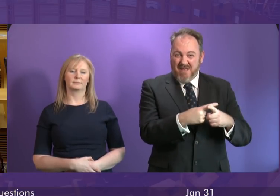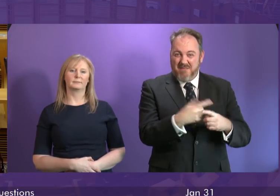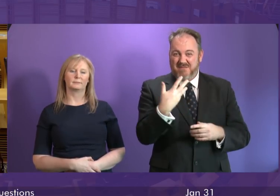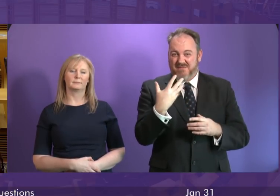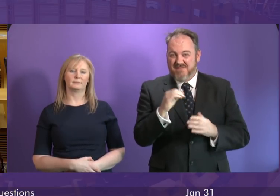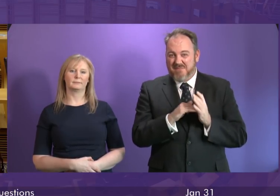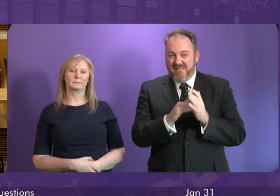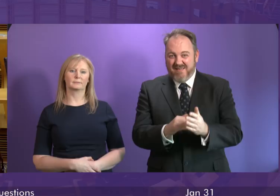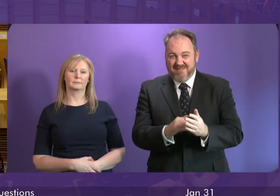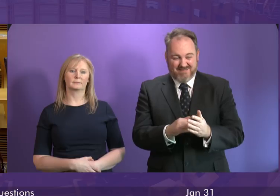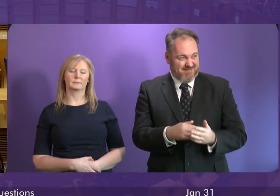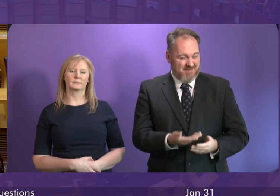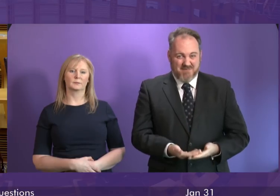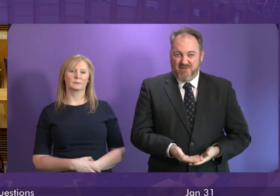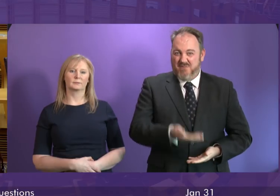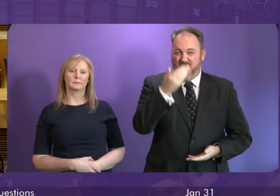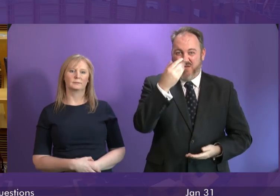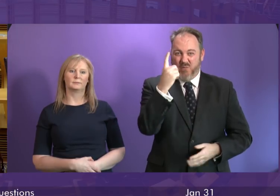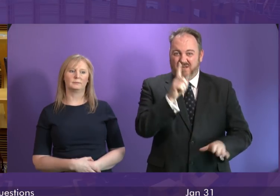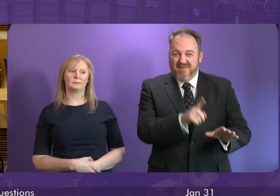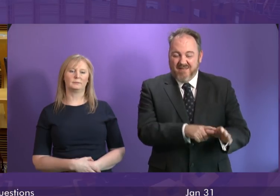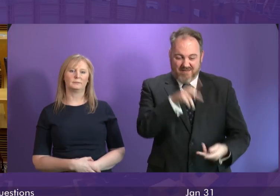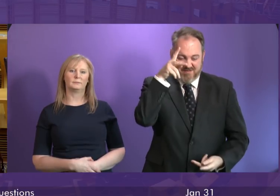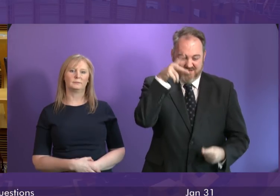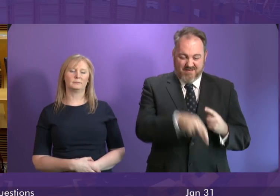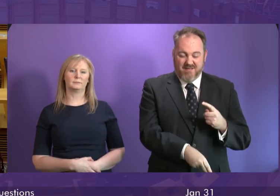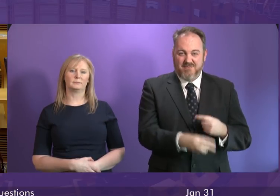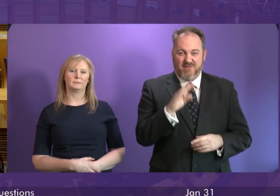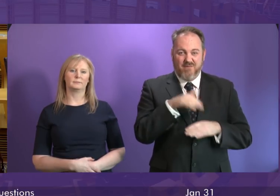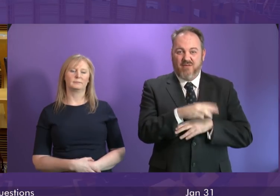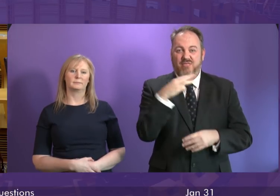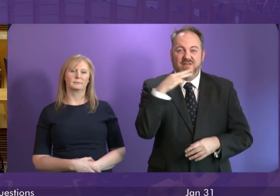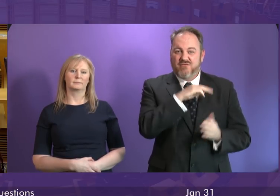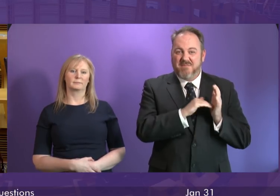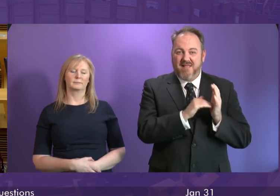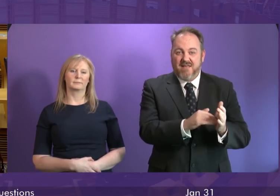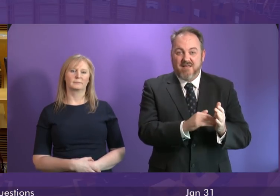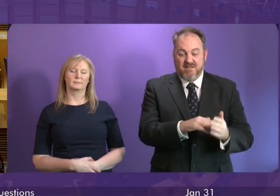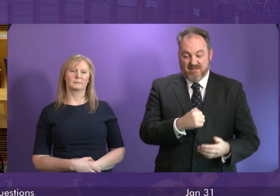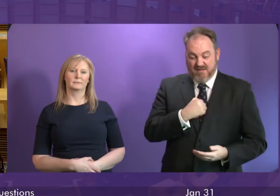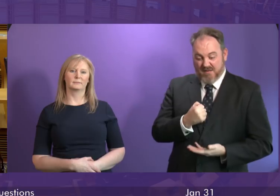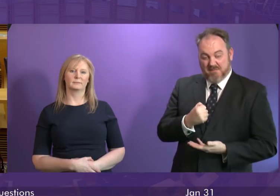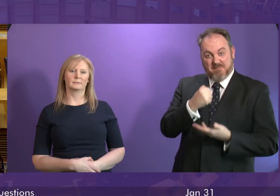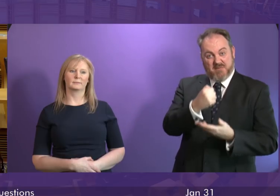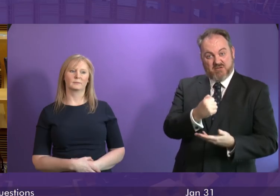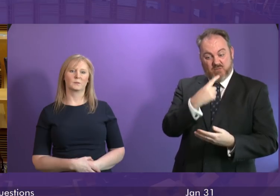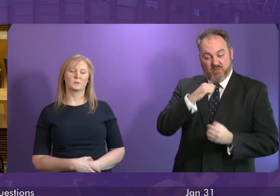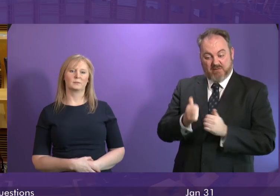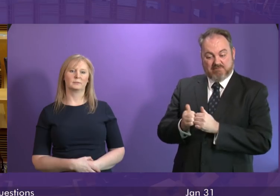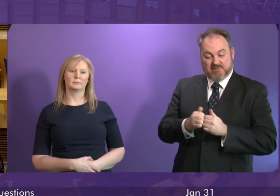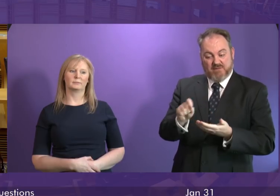year alone that same amount and back to this parliament as it stands the budget we will vote on this afternoon